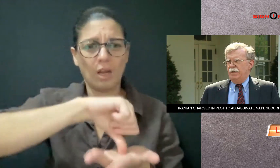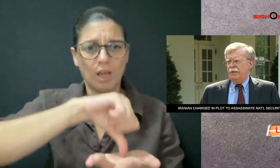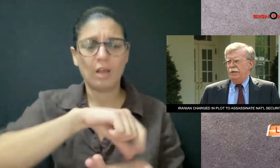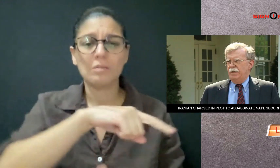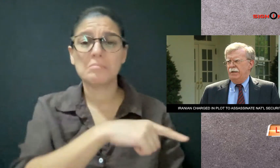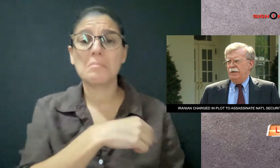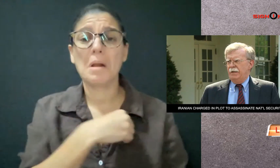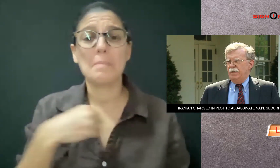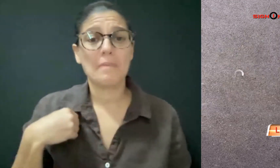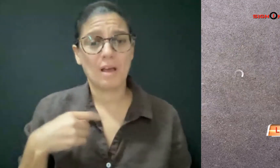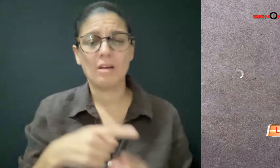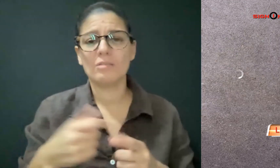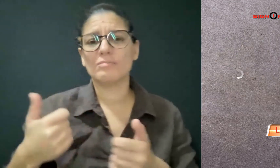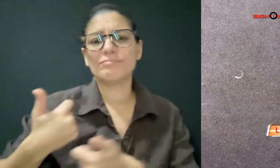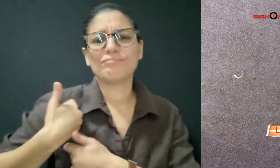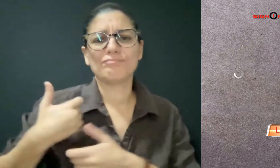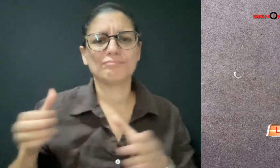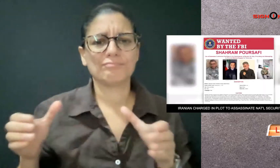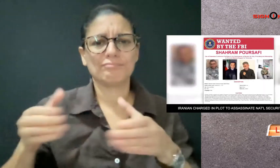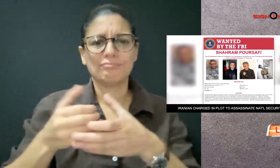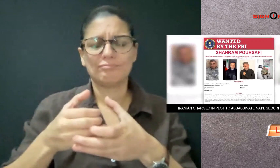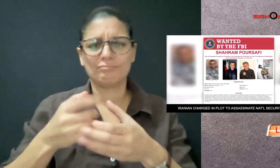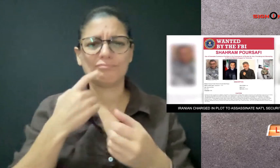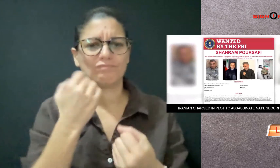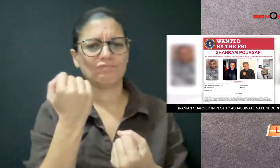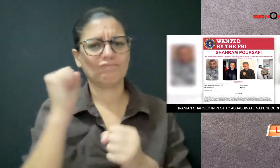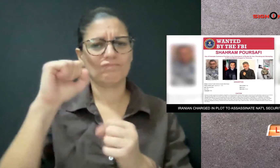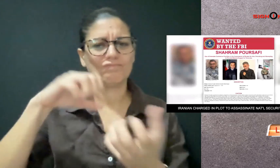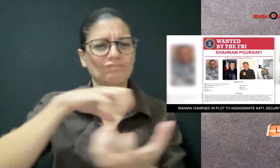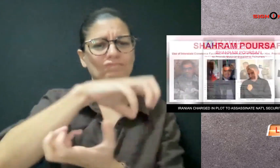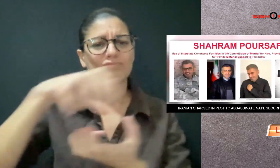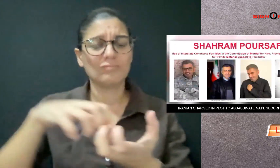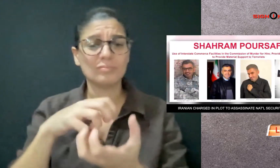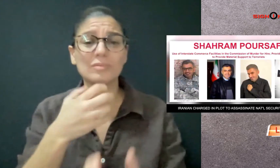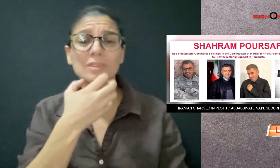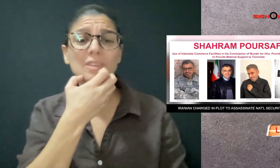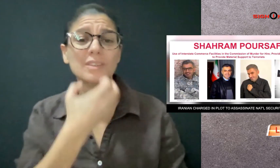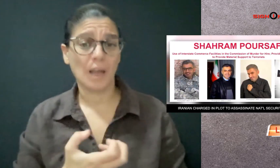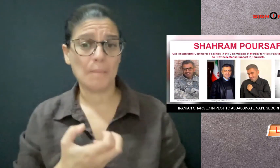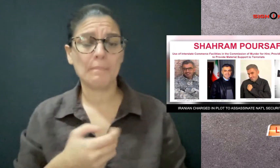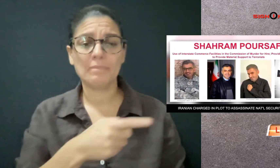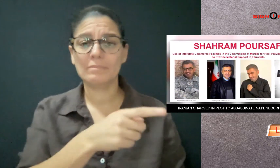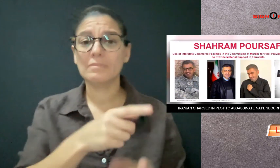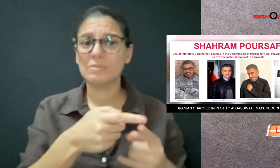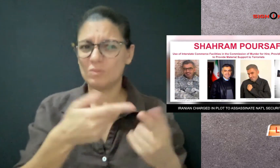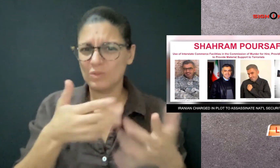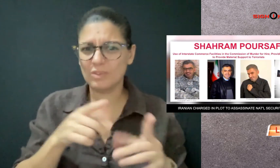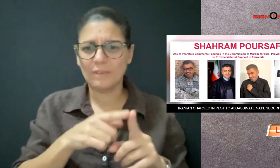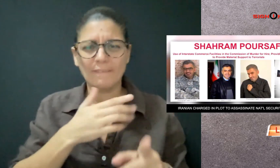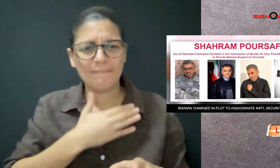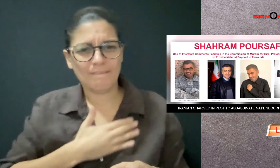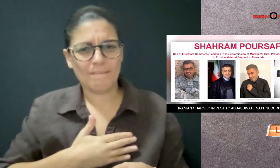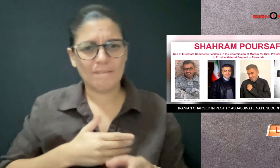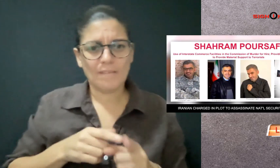Pursafi is an Iranian national and member of the Islamic Revolutionary Guard Corps